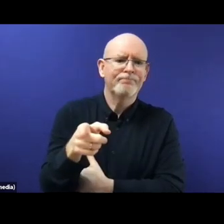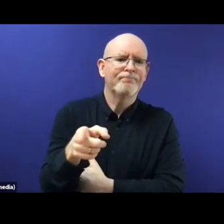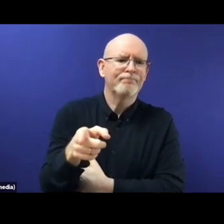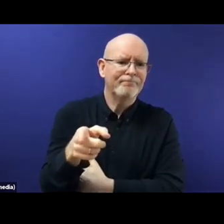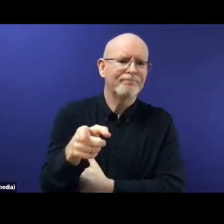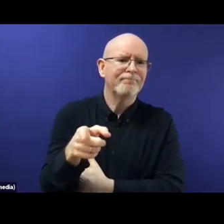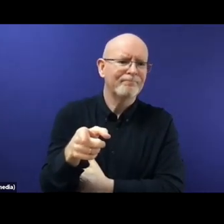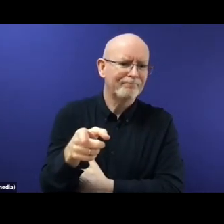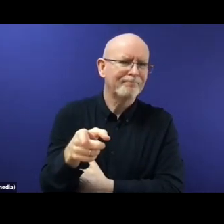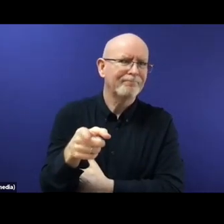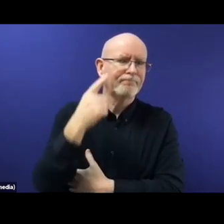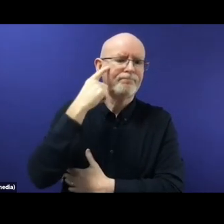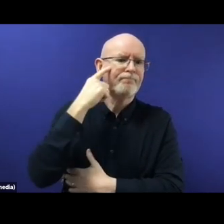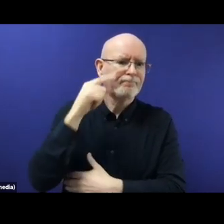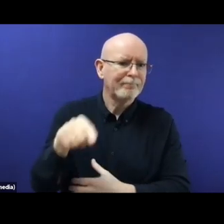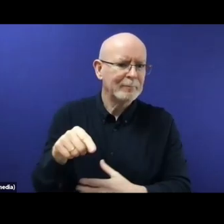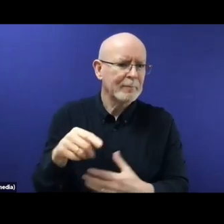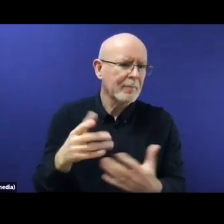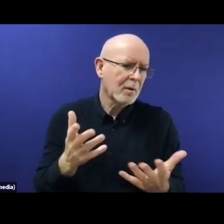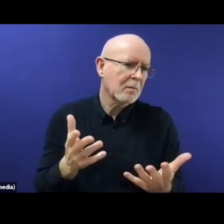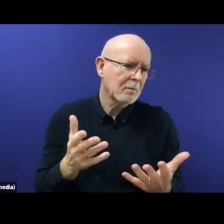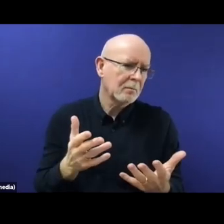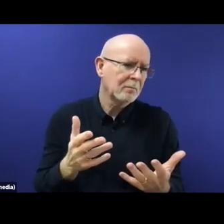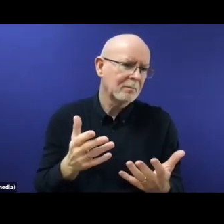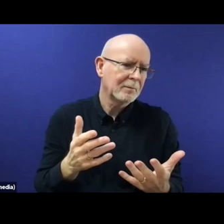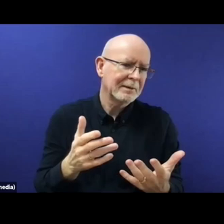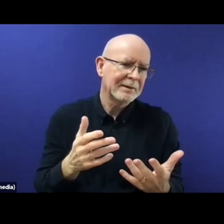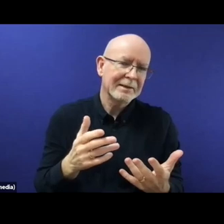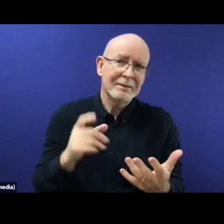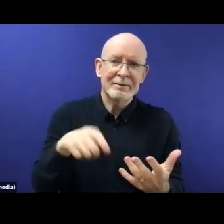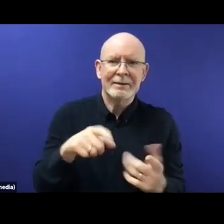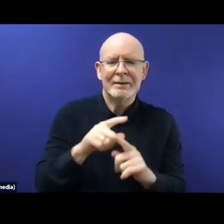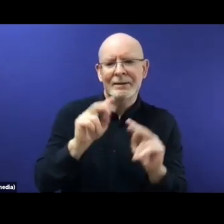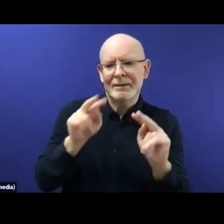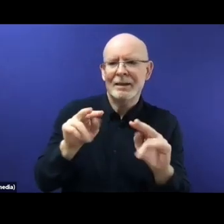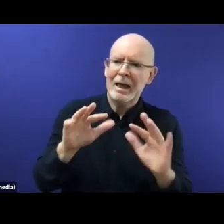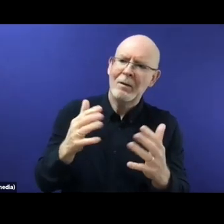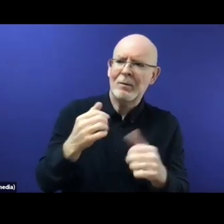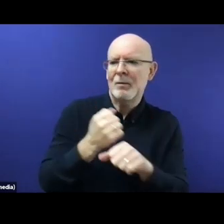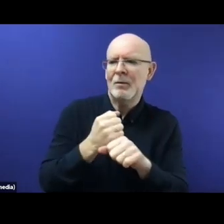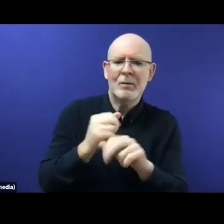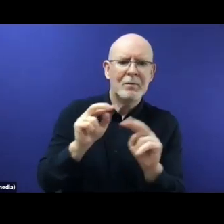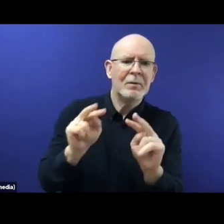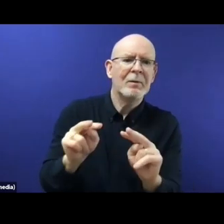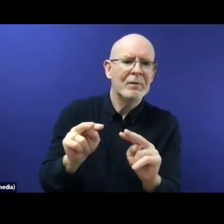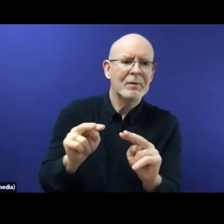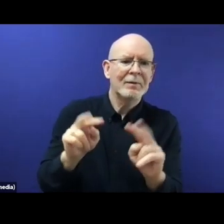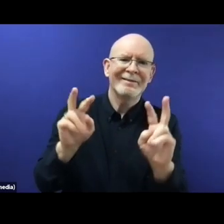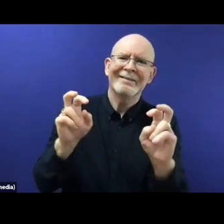delimitation or definition of safe countries of origin. And to make the risk clear here, it should be mentioned that in